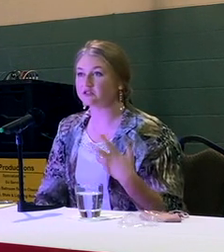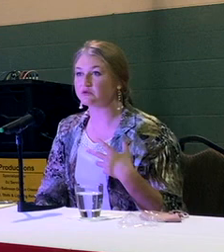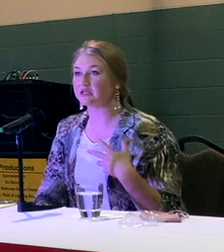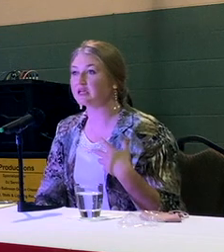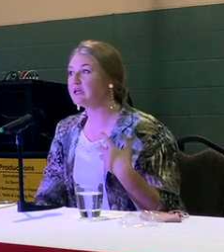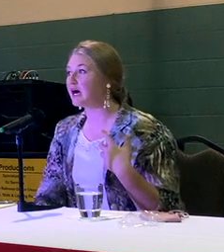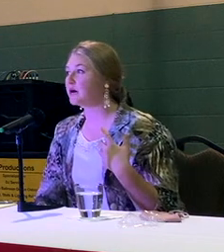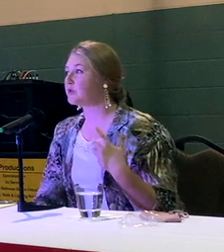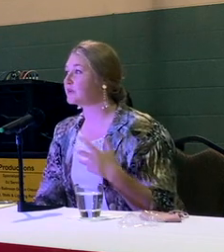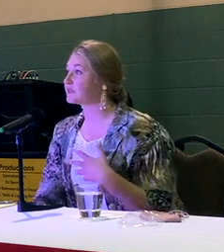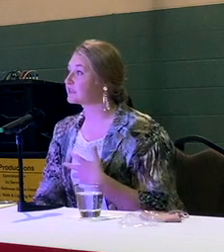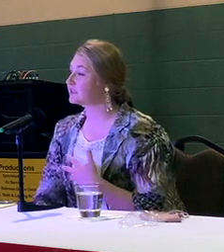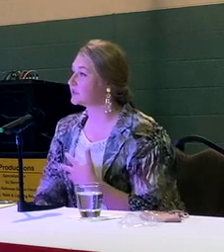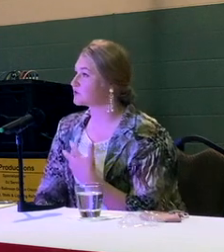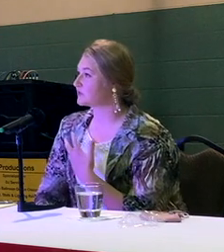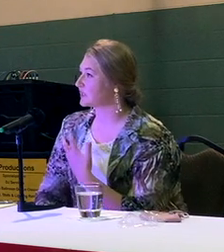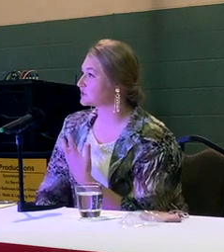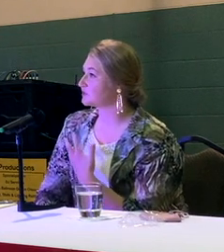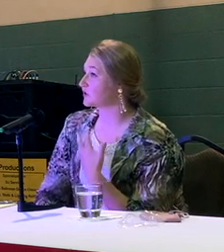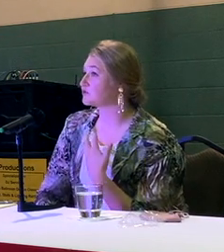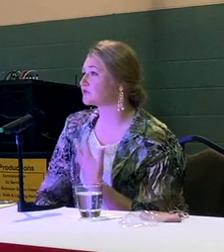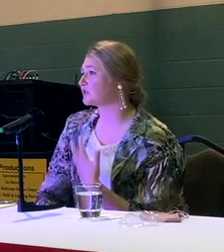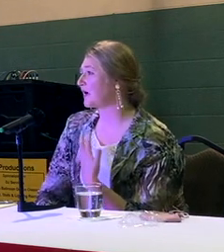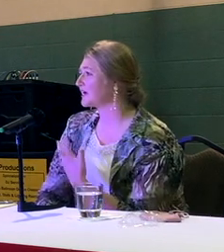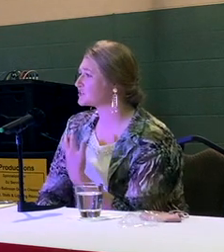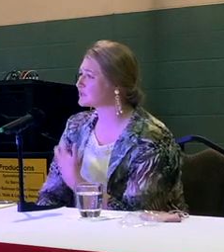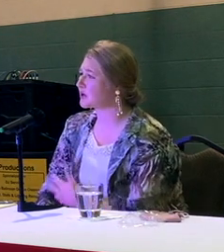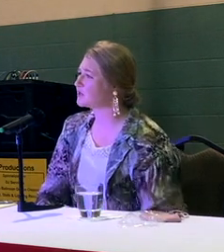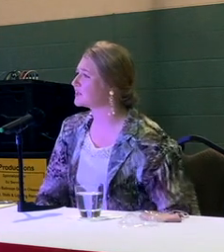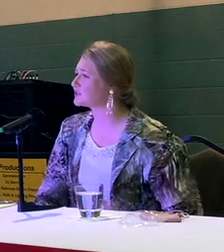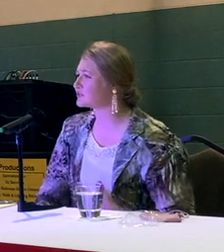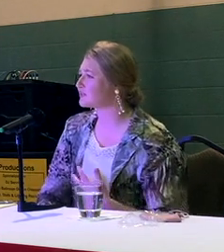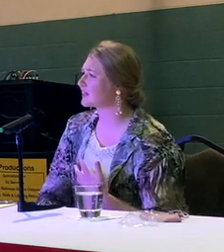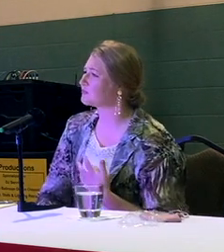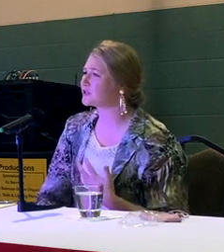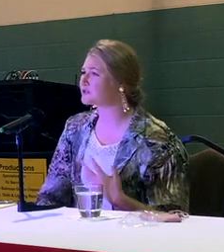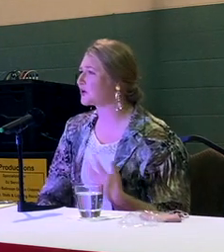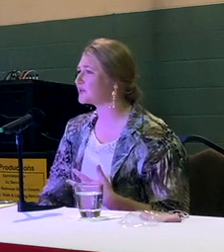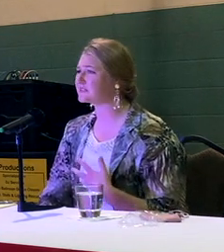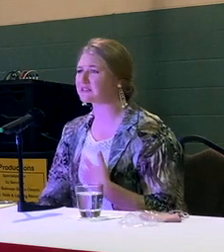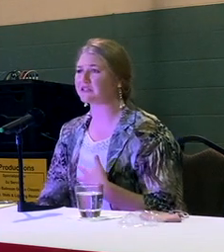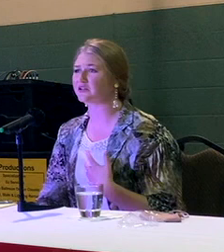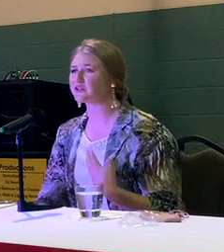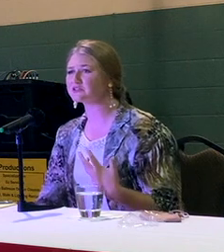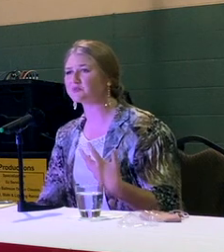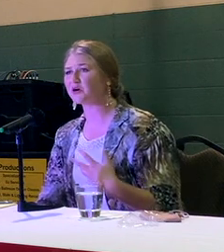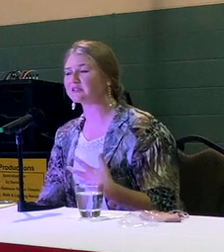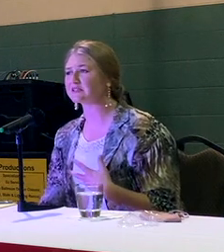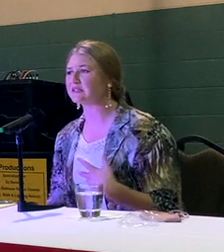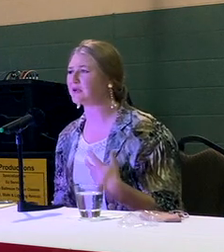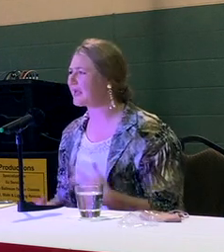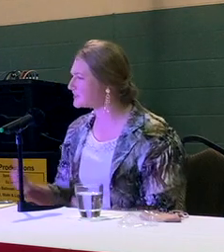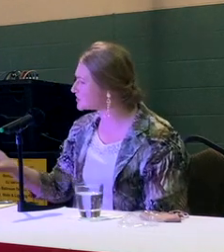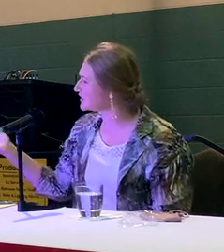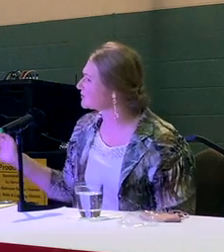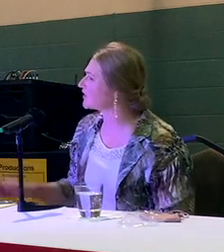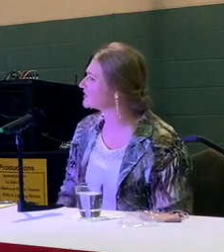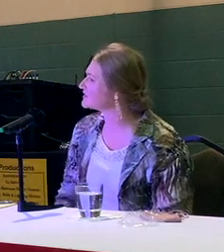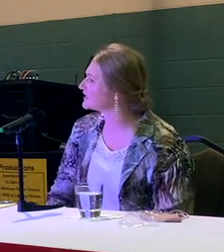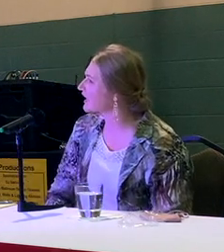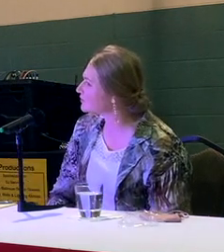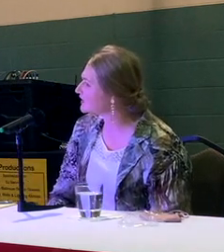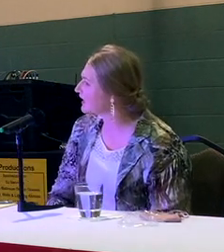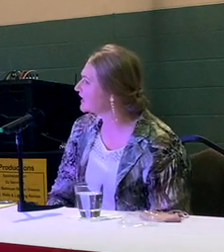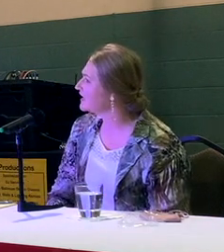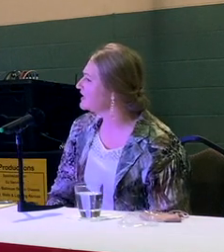Or maybe that's doing a monthly cleanup to engage somebody who's really passionate about making sure that Pierce Park is clean, or Christy Park is clean. And, hey, did you hear